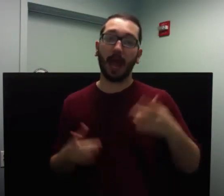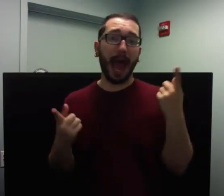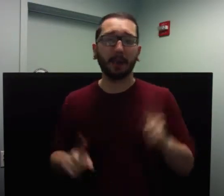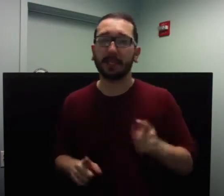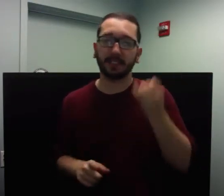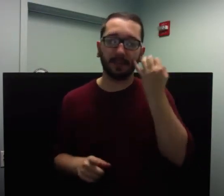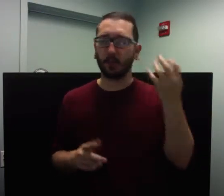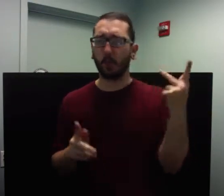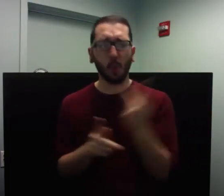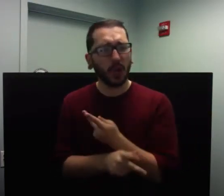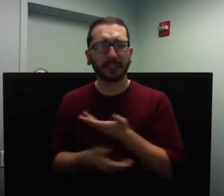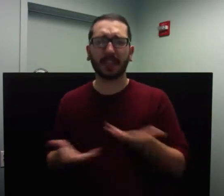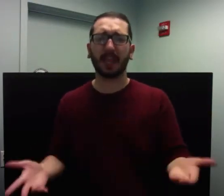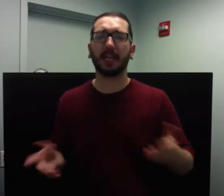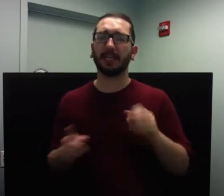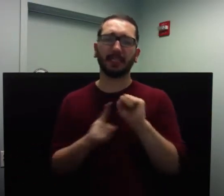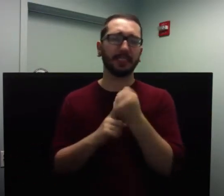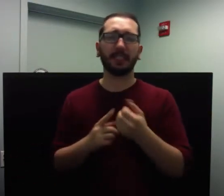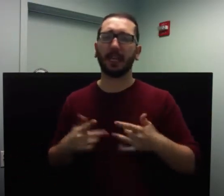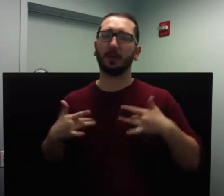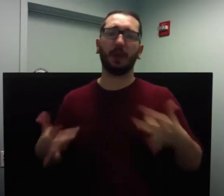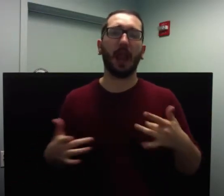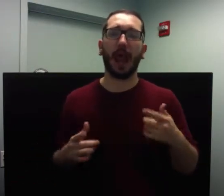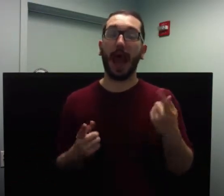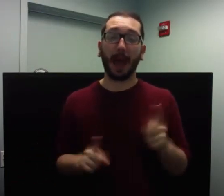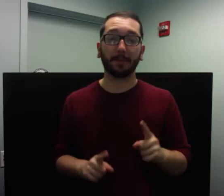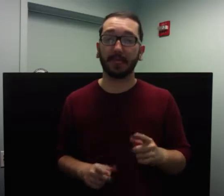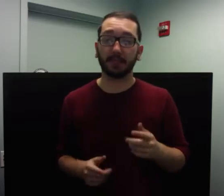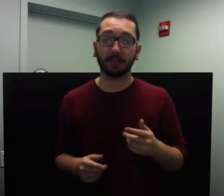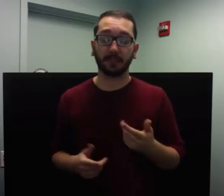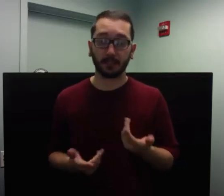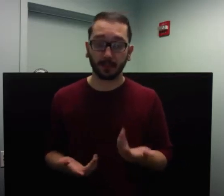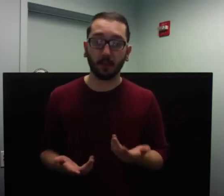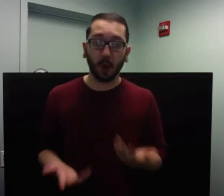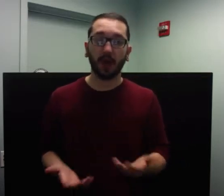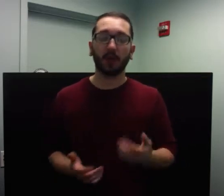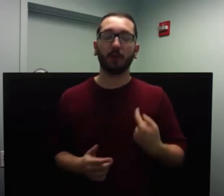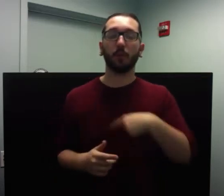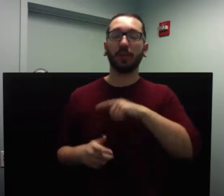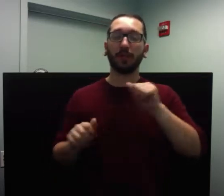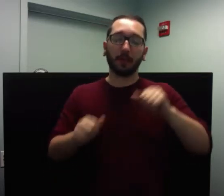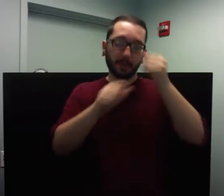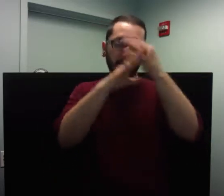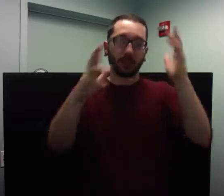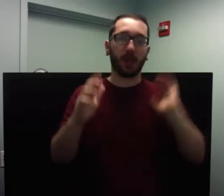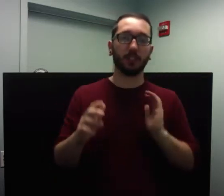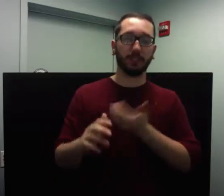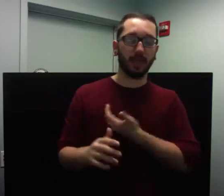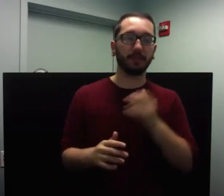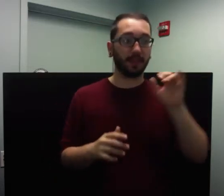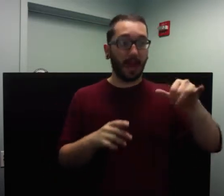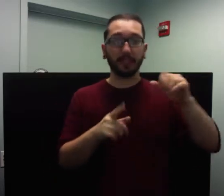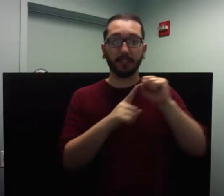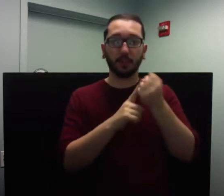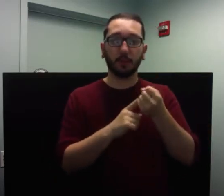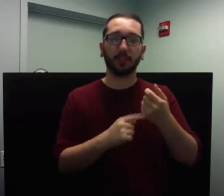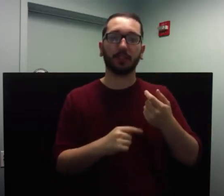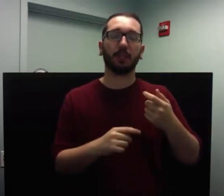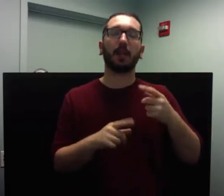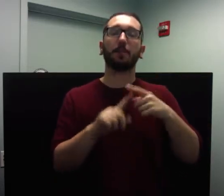imagine yourself handling it. Every experience we've had began in thought and was projected into